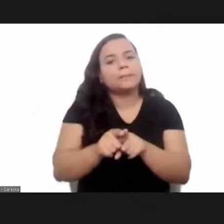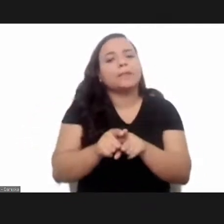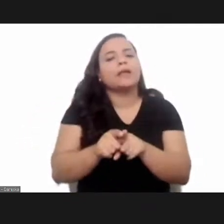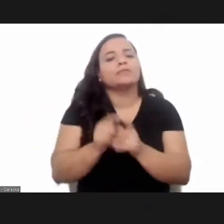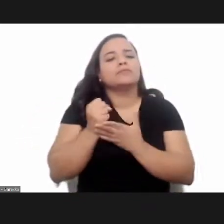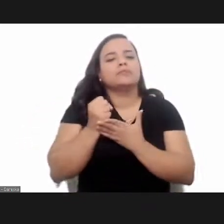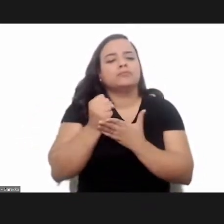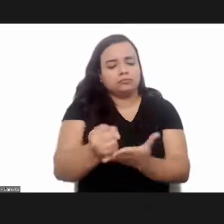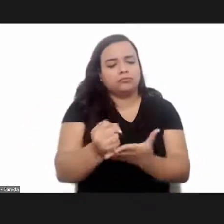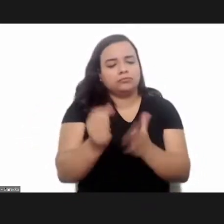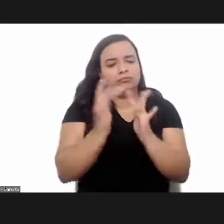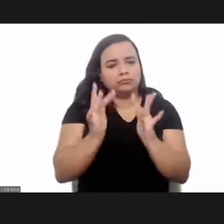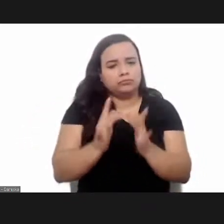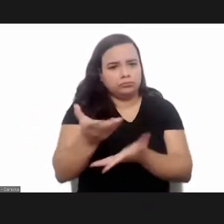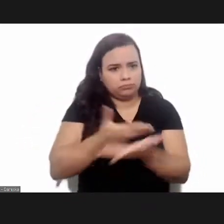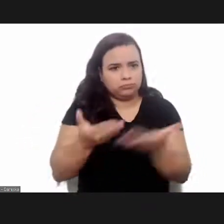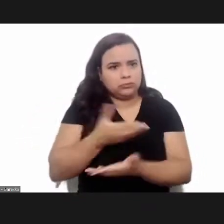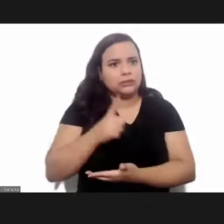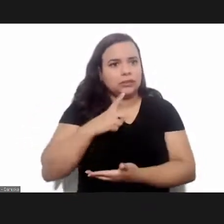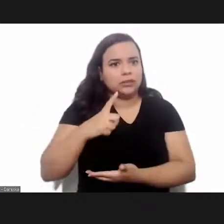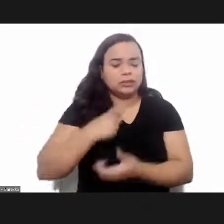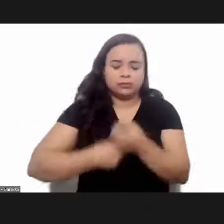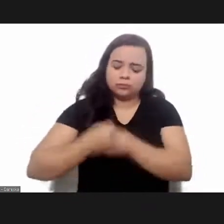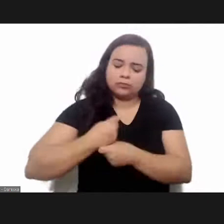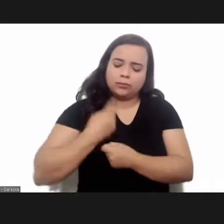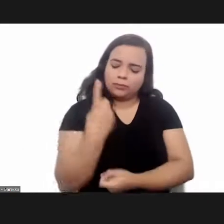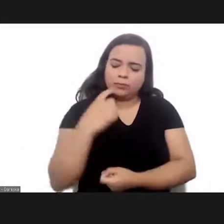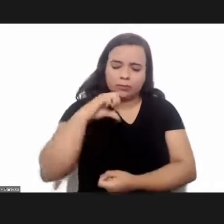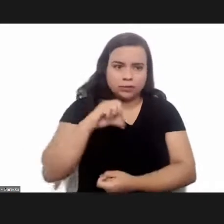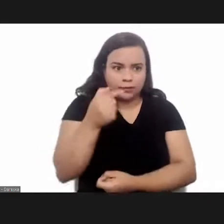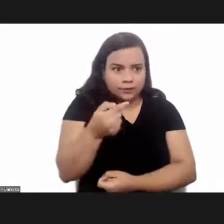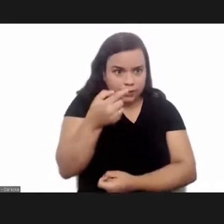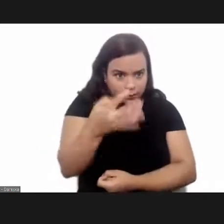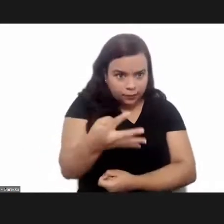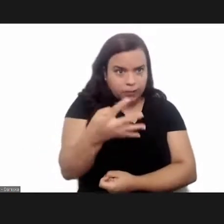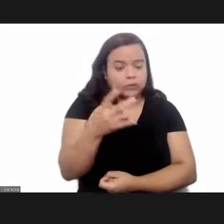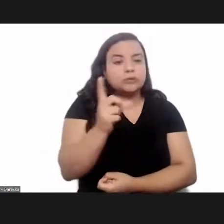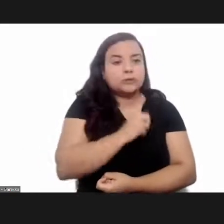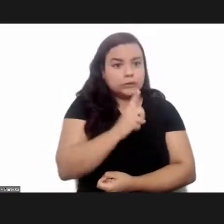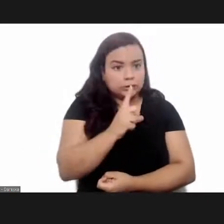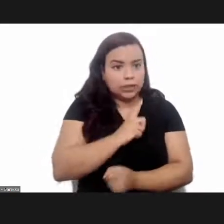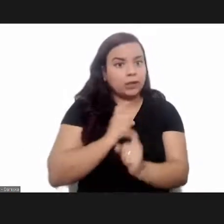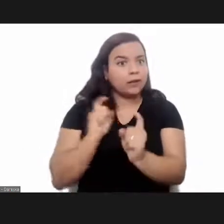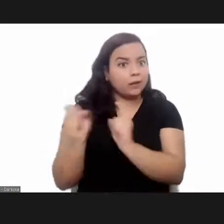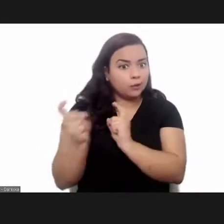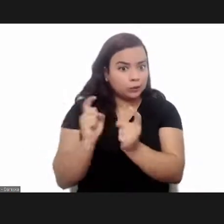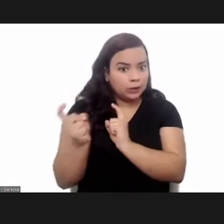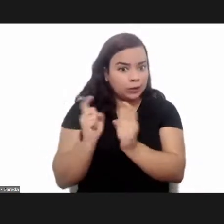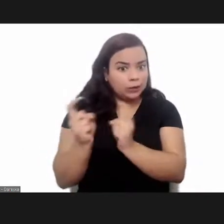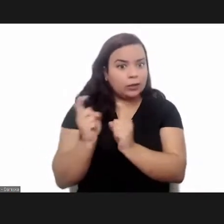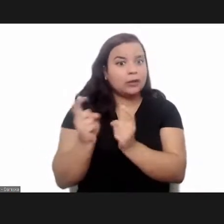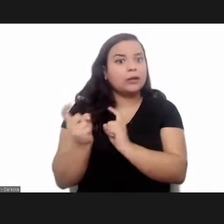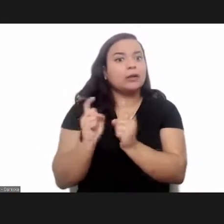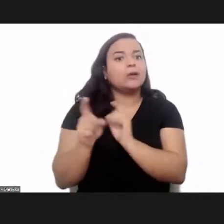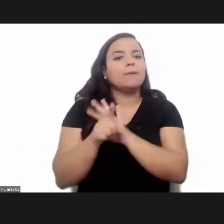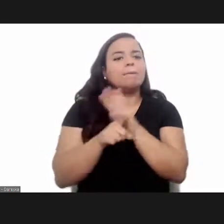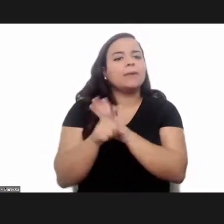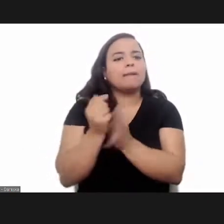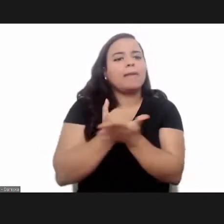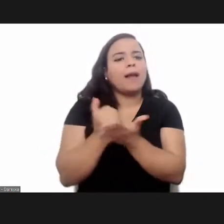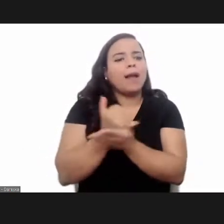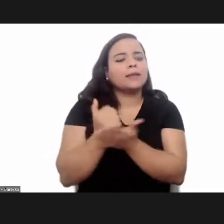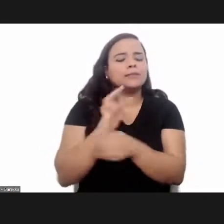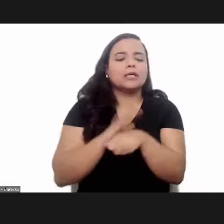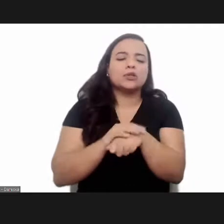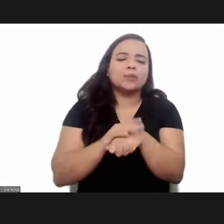makes this connection it's the fact that since 1974 there has been a meeting of basic